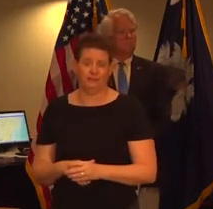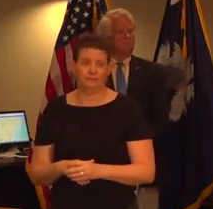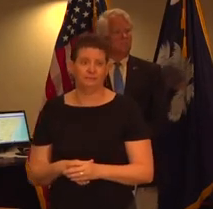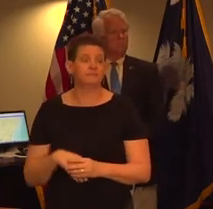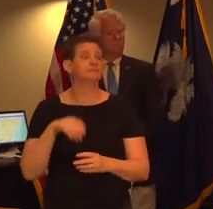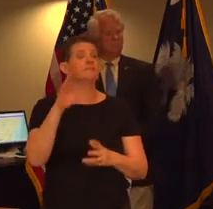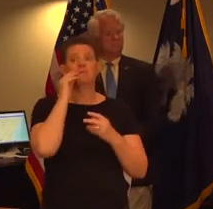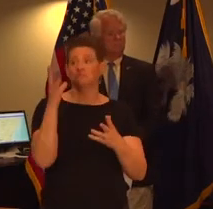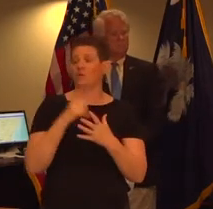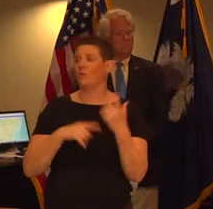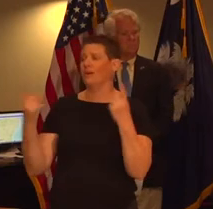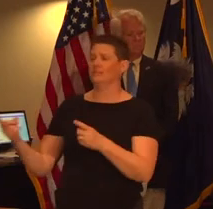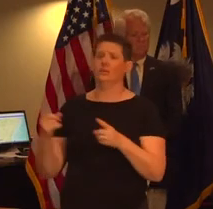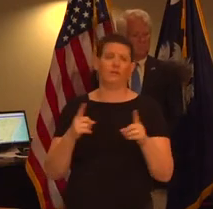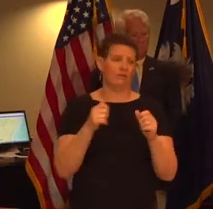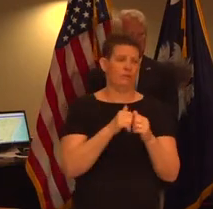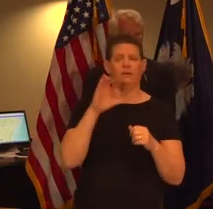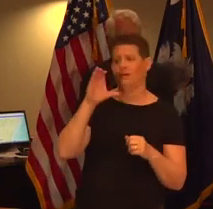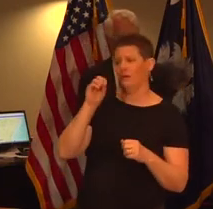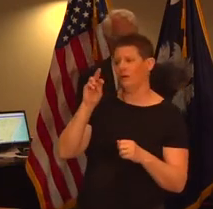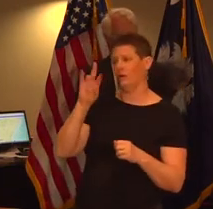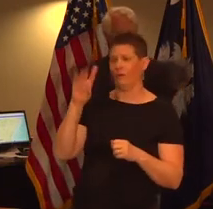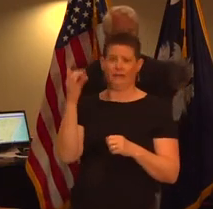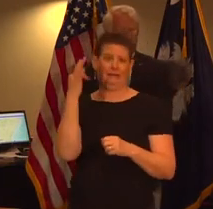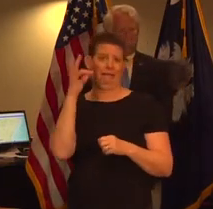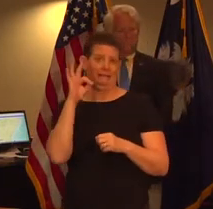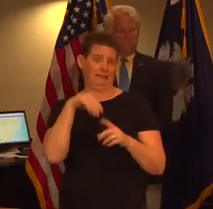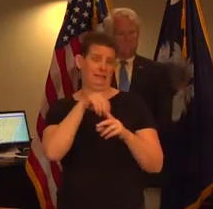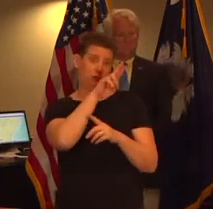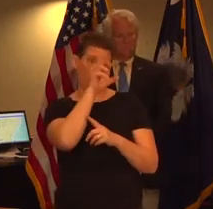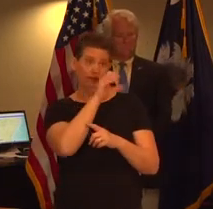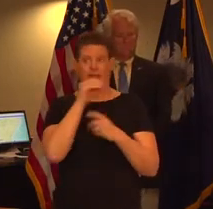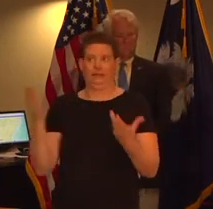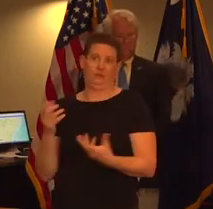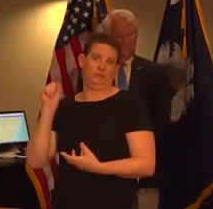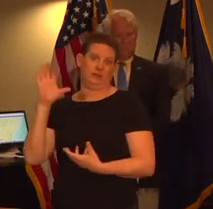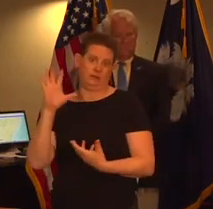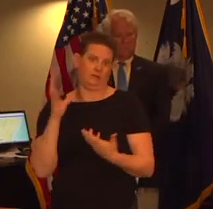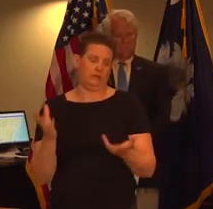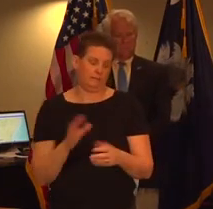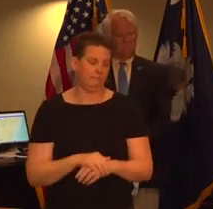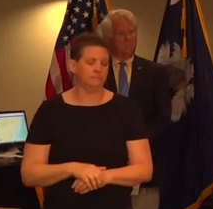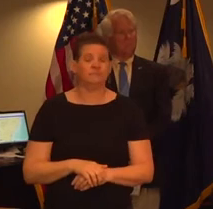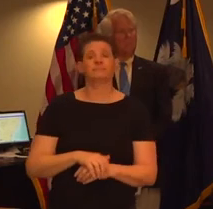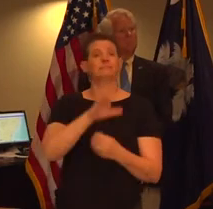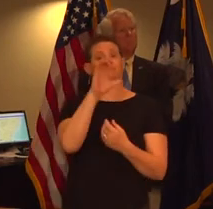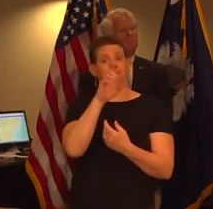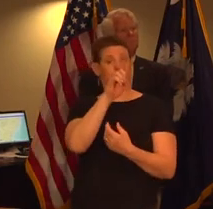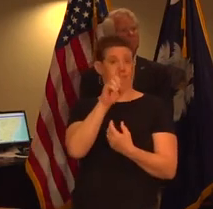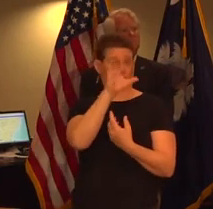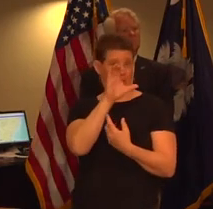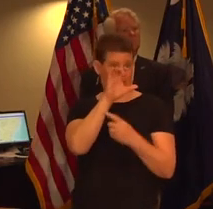situational update of the status of covid 19 in the united states and here in south carolina and according to the cdc